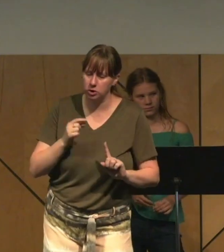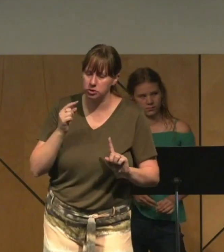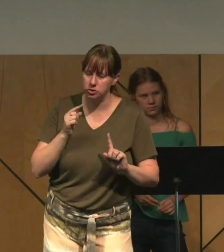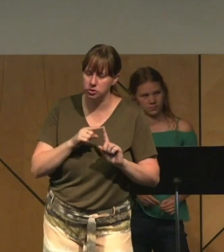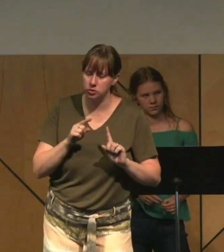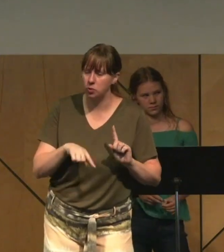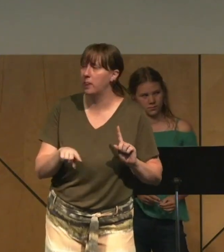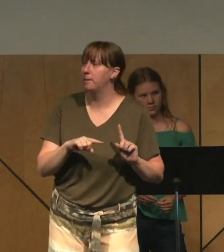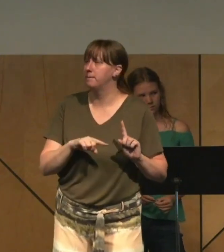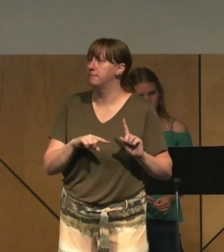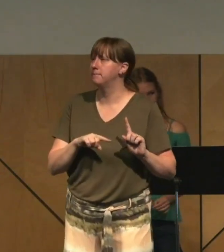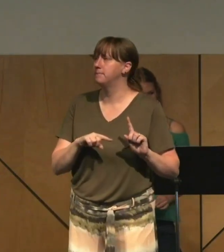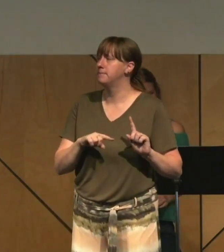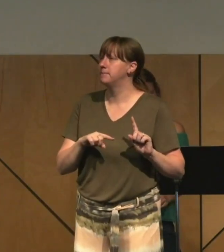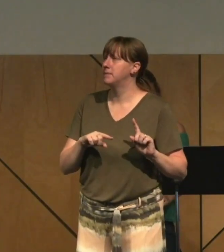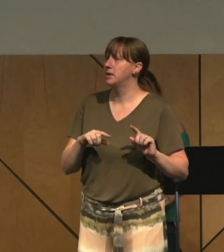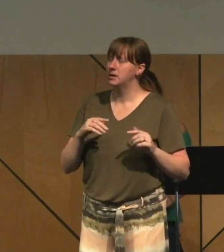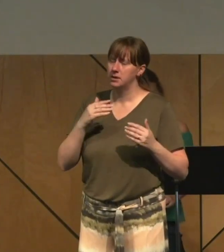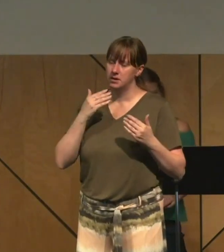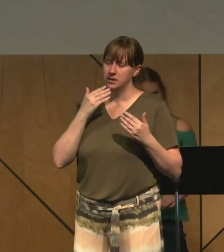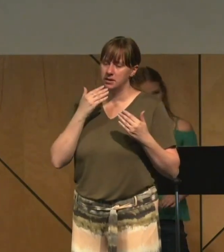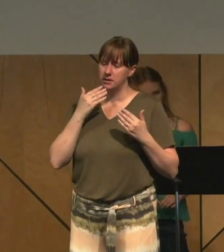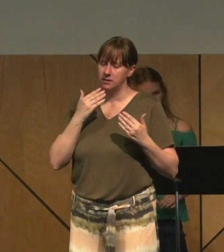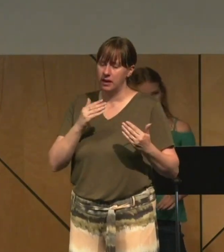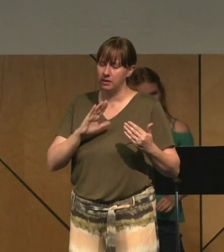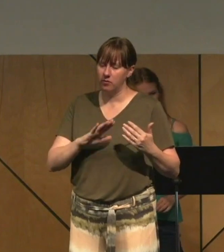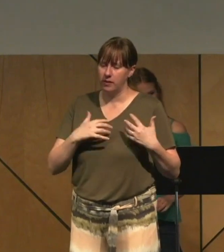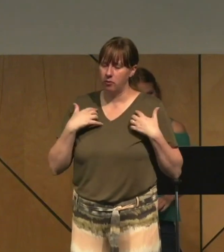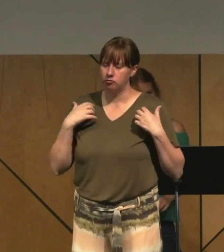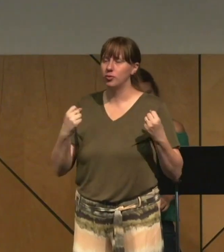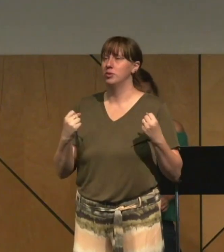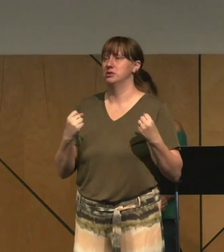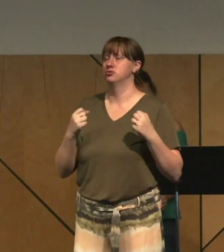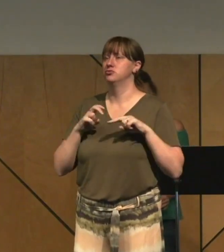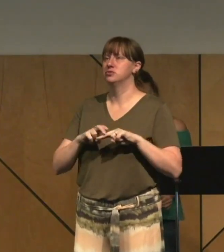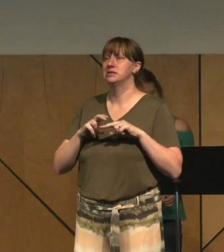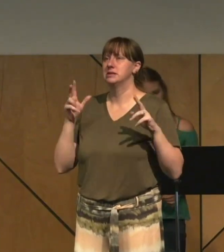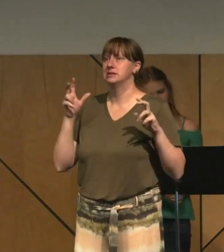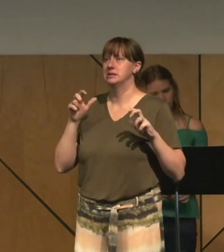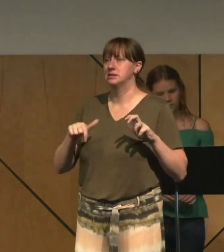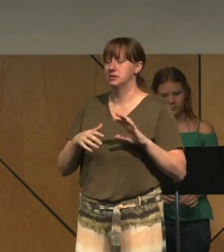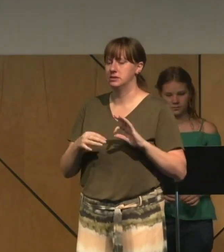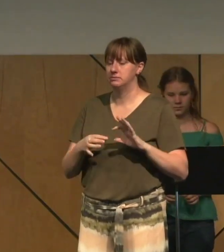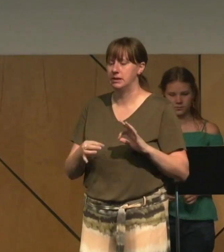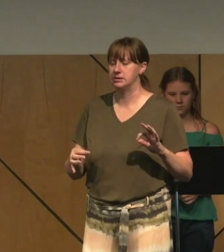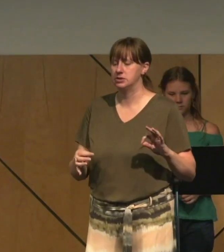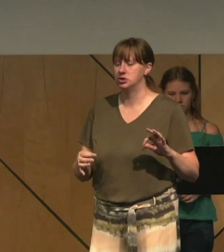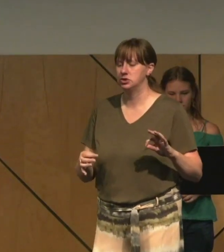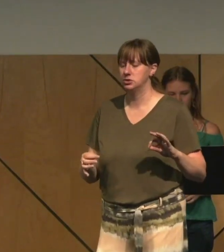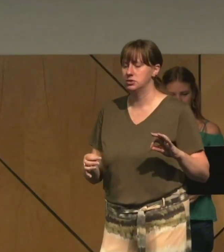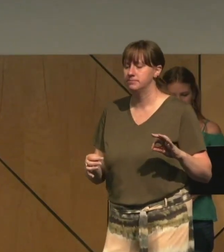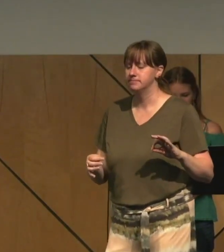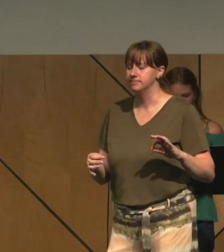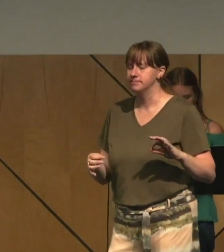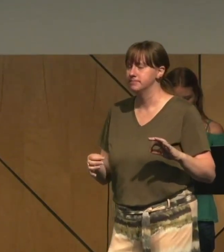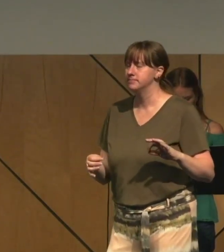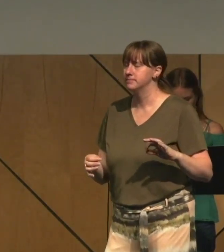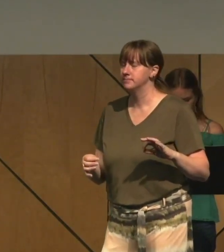Thank you for their courage just to even make it through a message like this. Thank you for their kindness to listen.